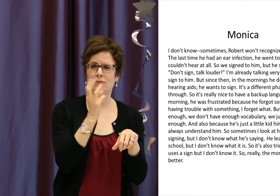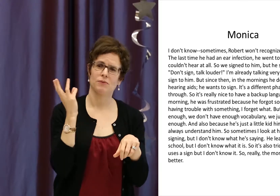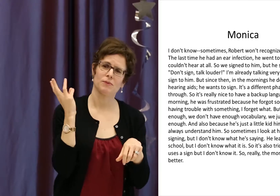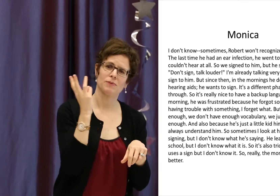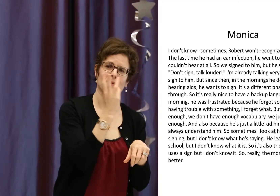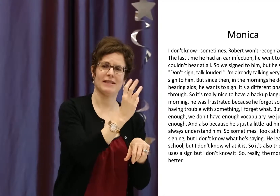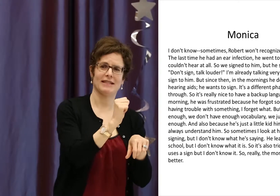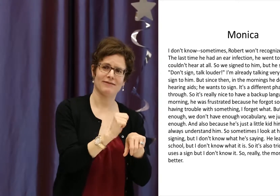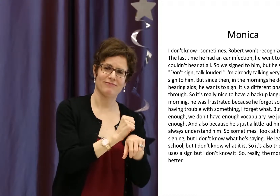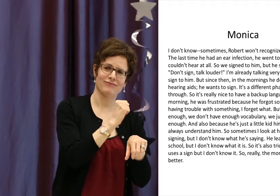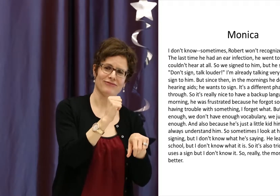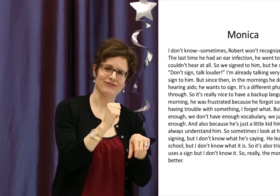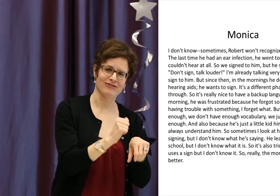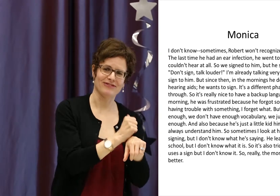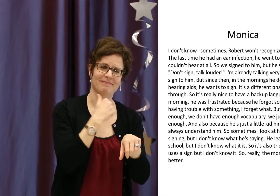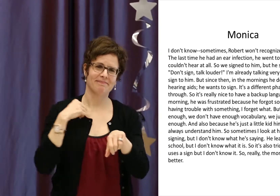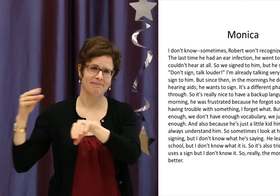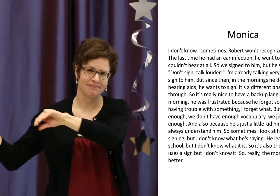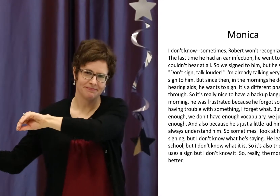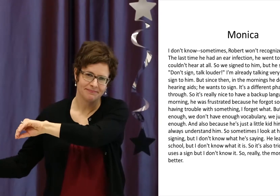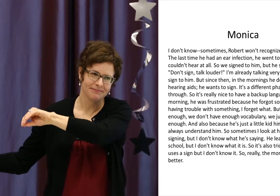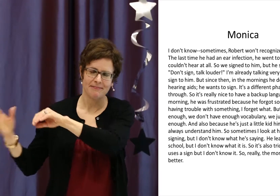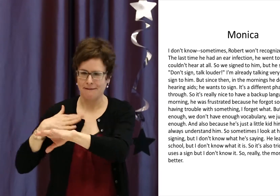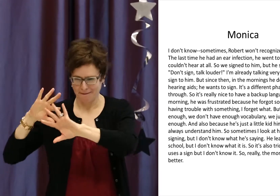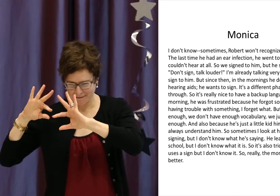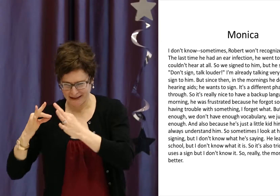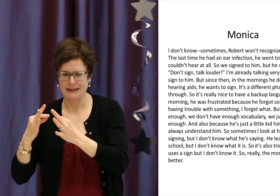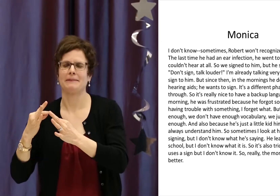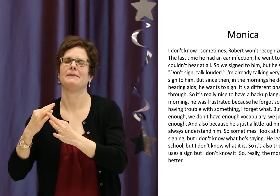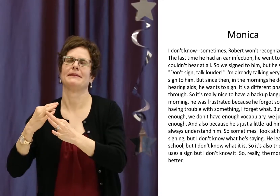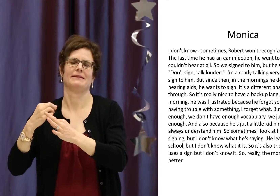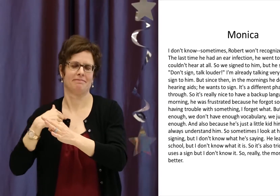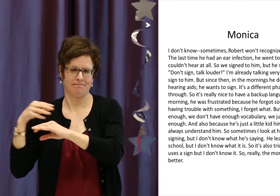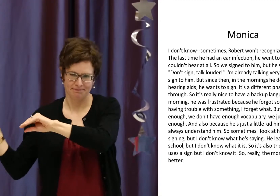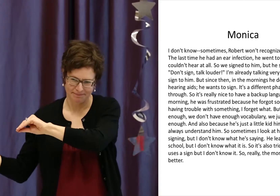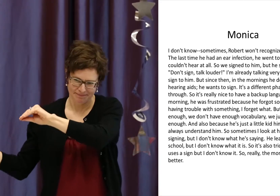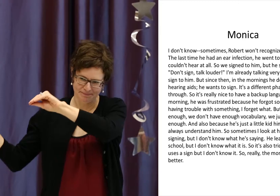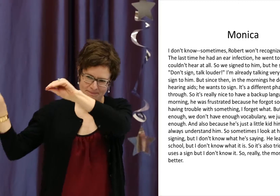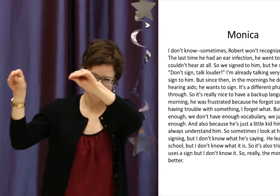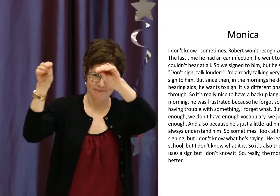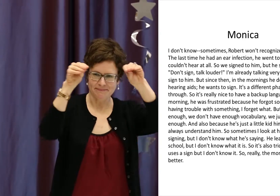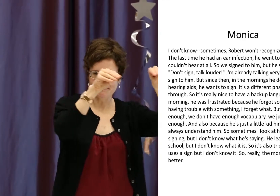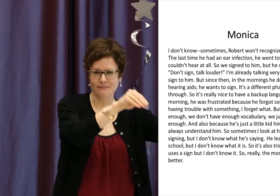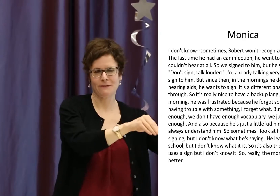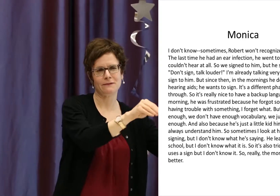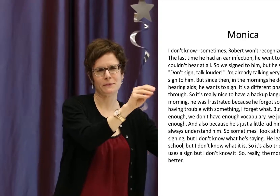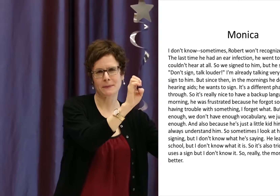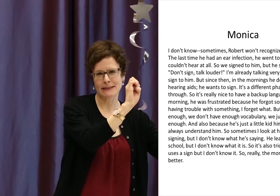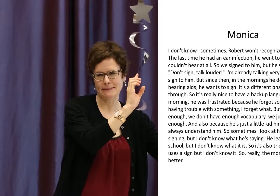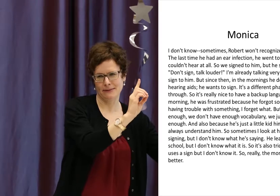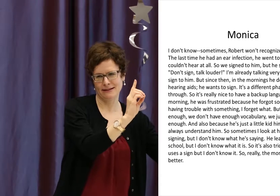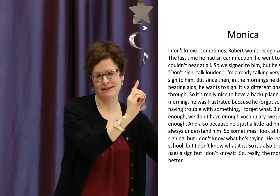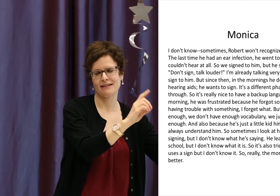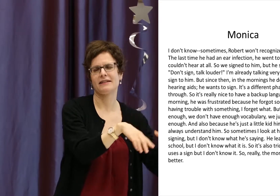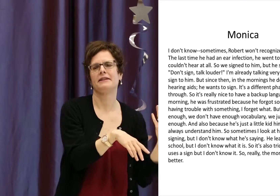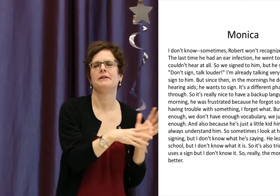At this point, I received a new position in Alberta. So, my family and I moved out west to Edmonton.